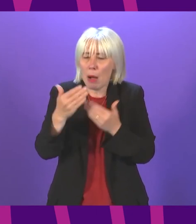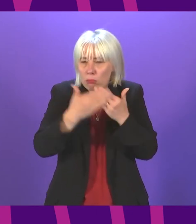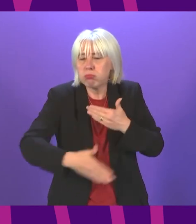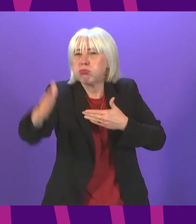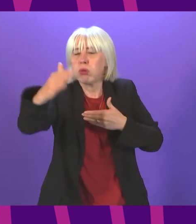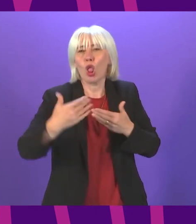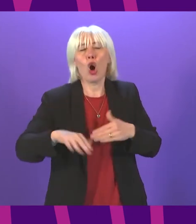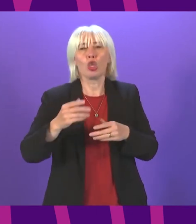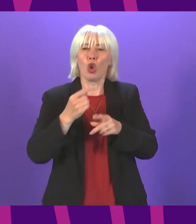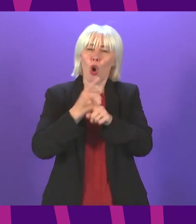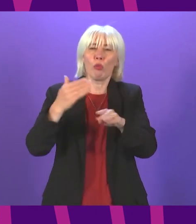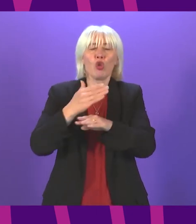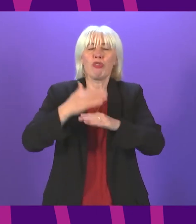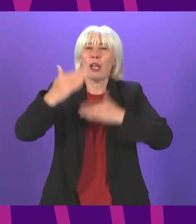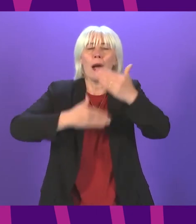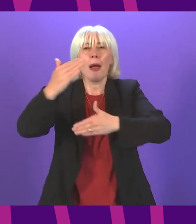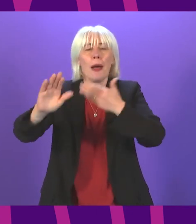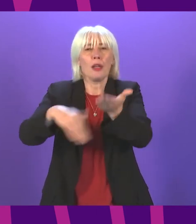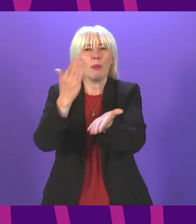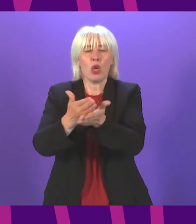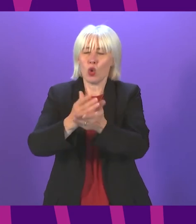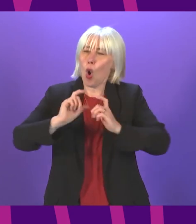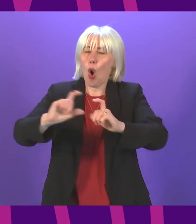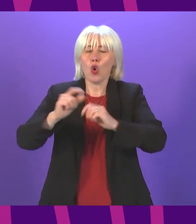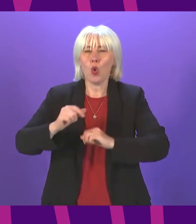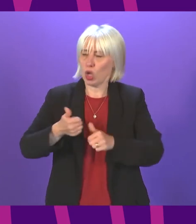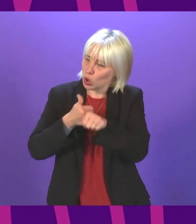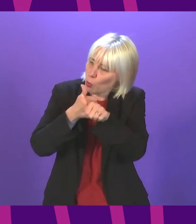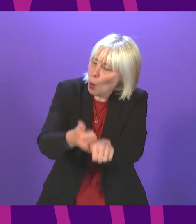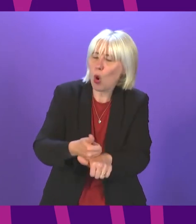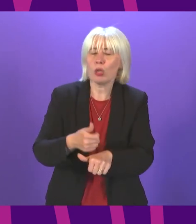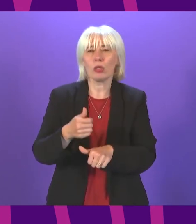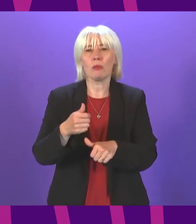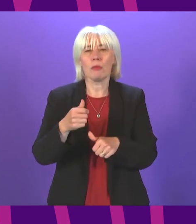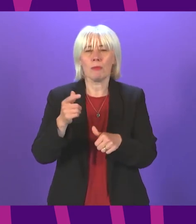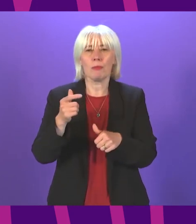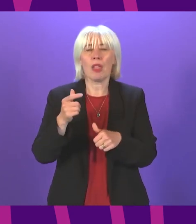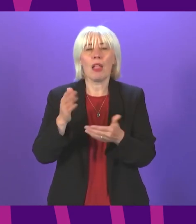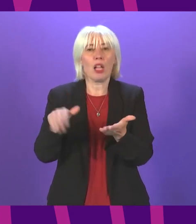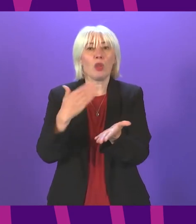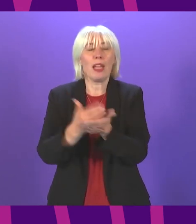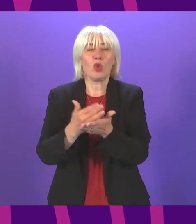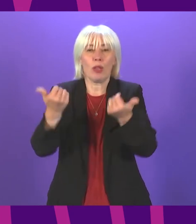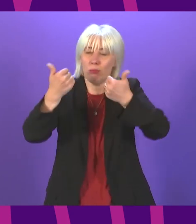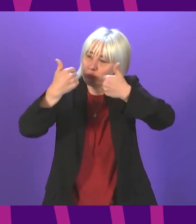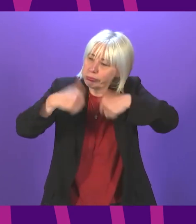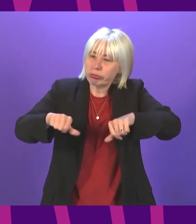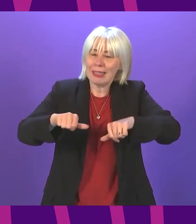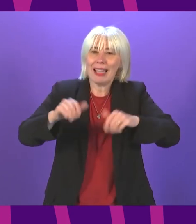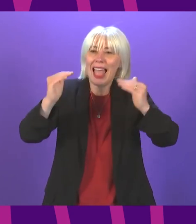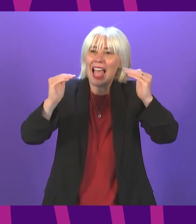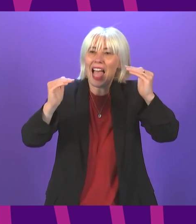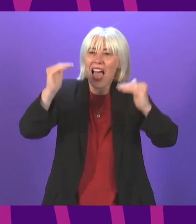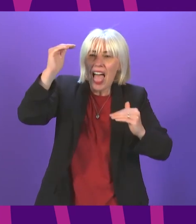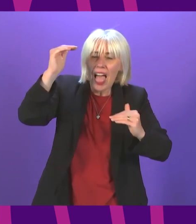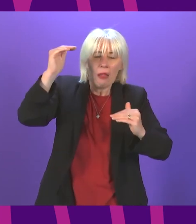make sure that we have ongoing support for our schools and to make sure we eradicate the inequalities that